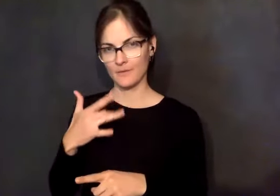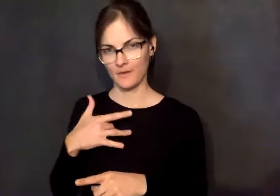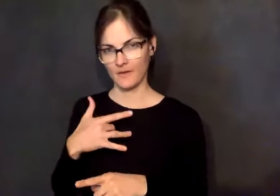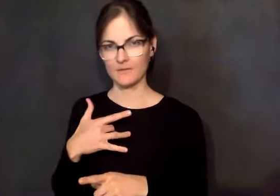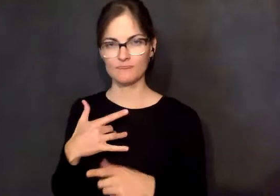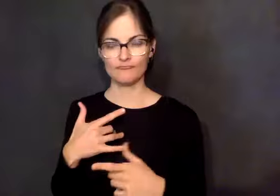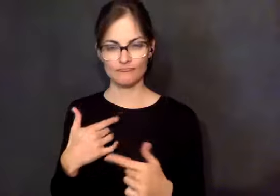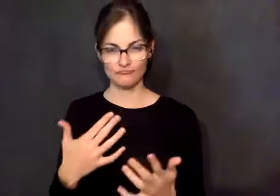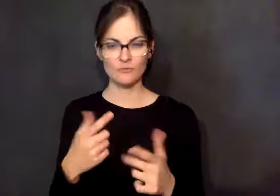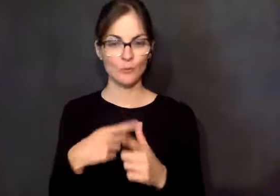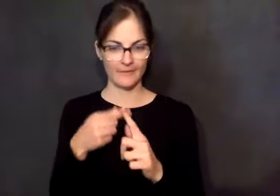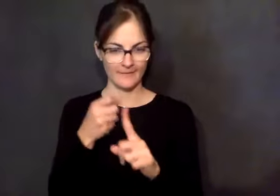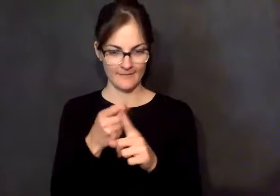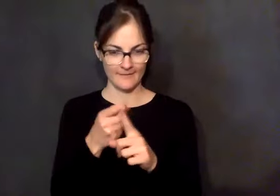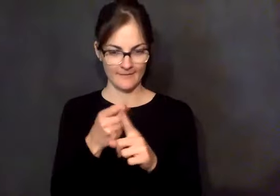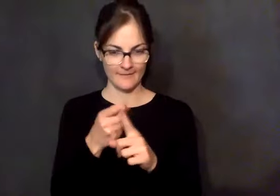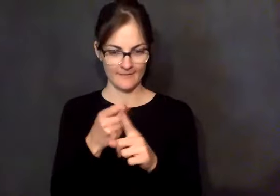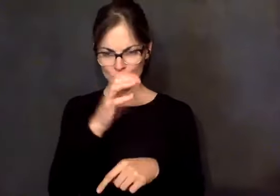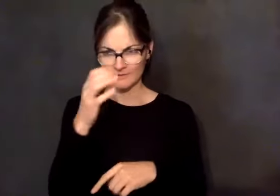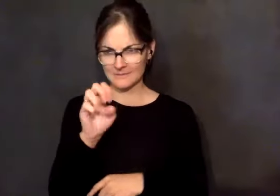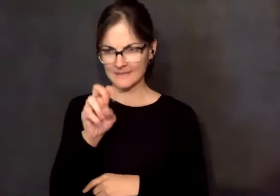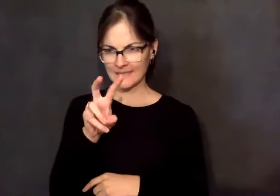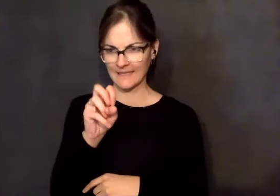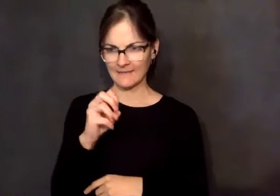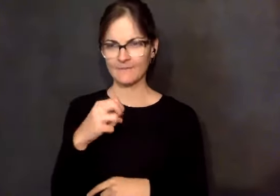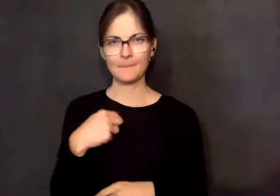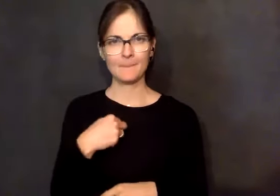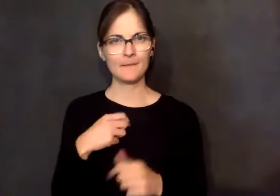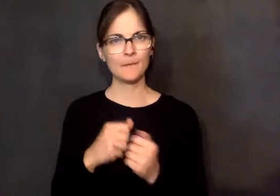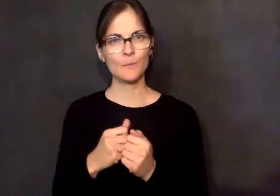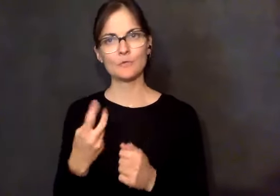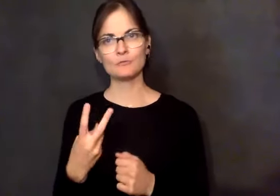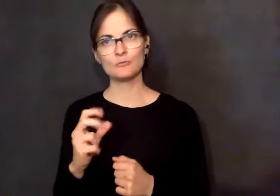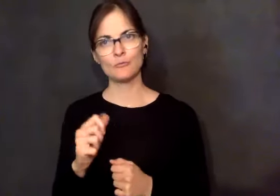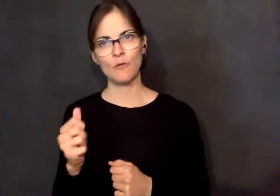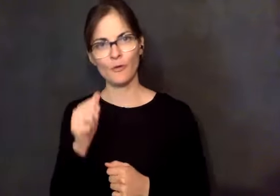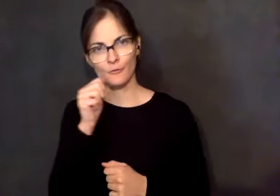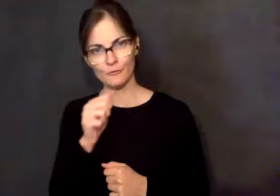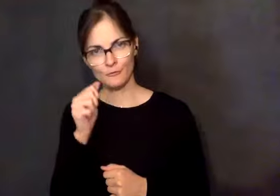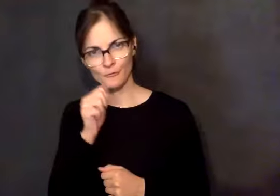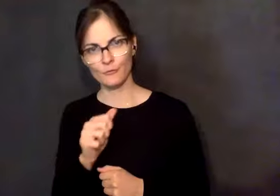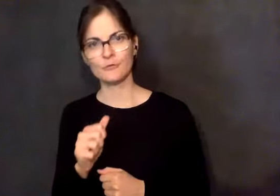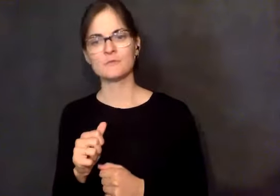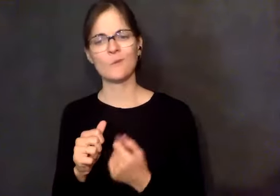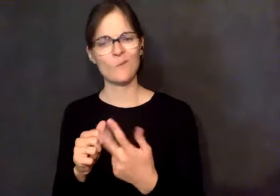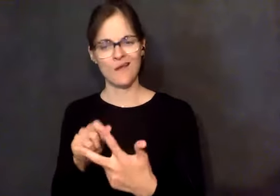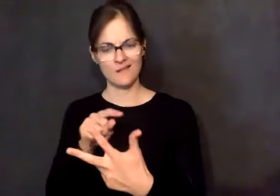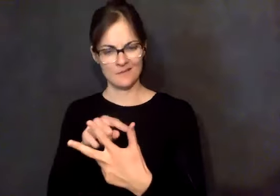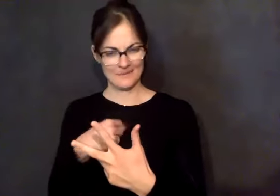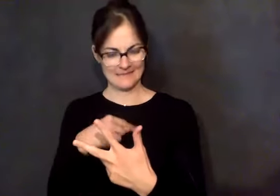was, pouring down rain, Christmas Eve, me and a couple of girls. One was from California and another one was from someplace else. We